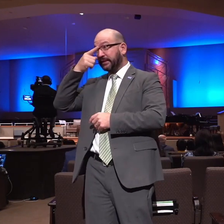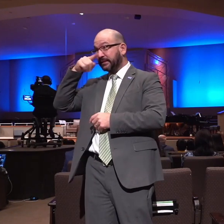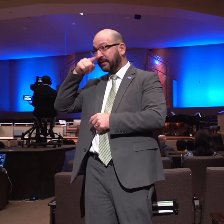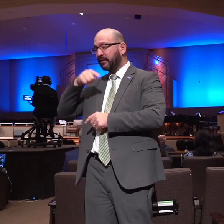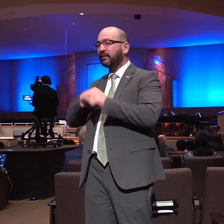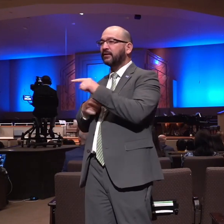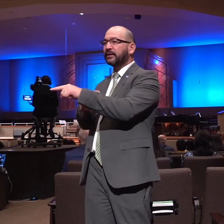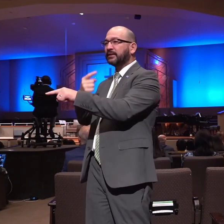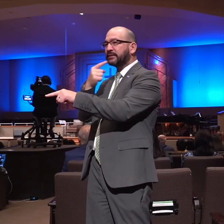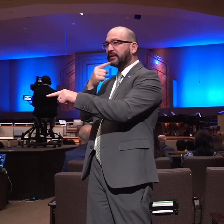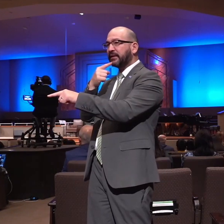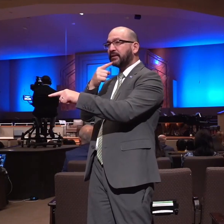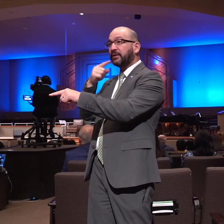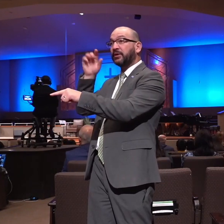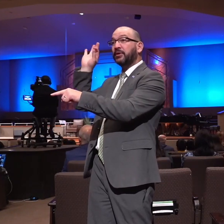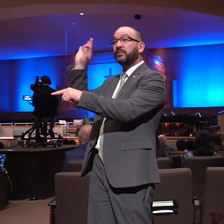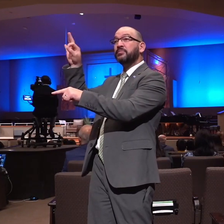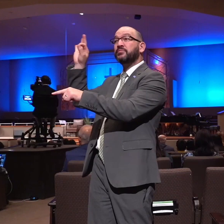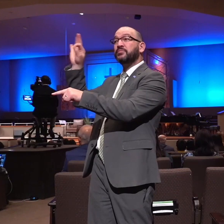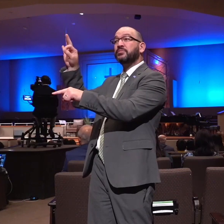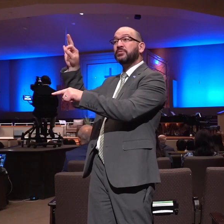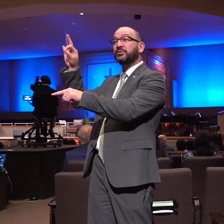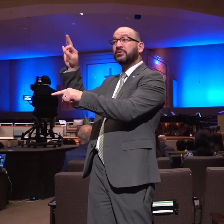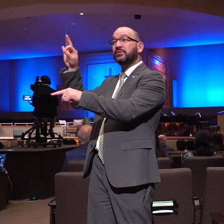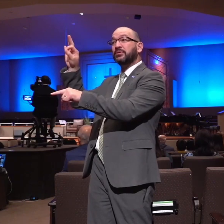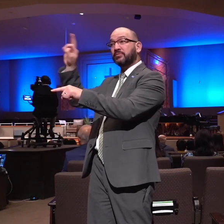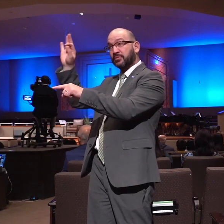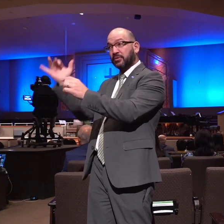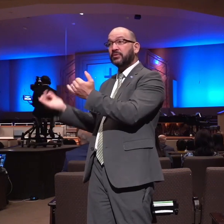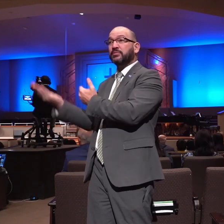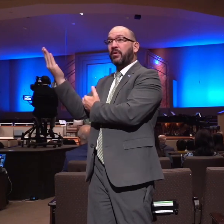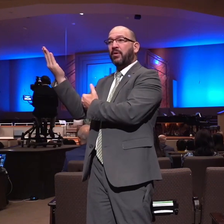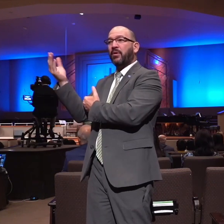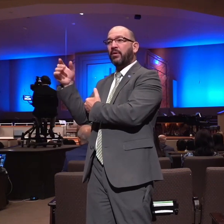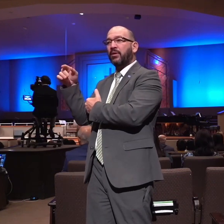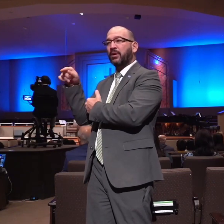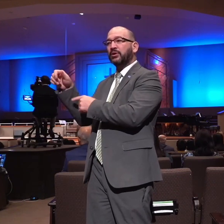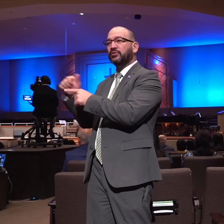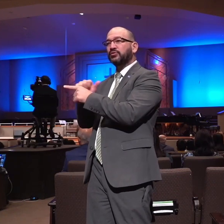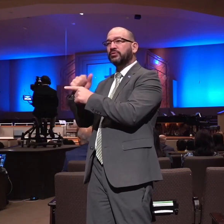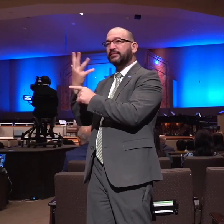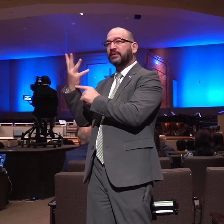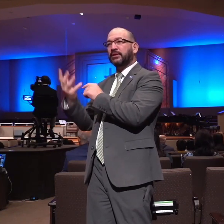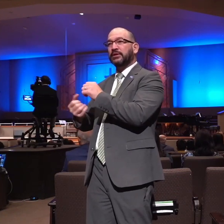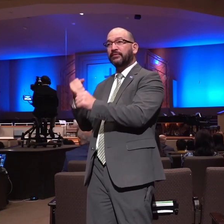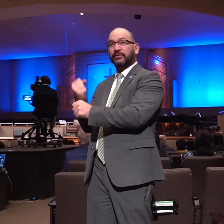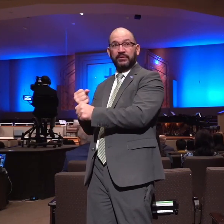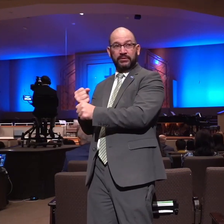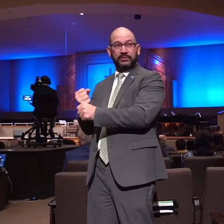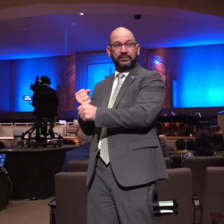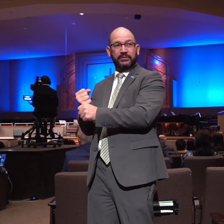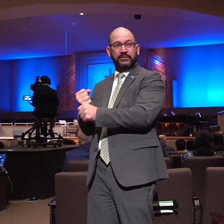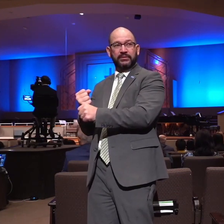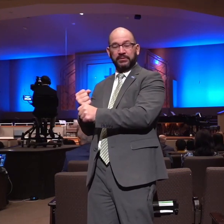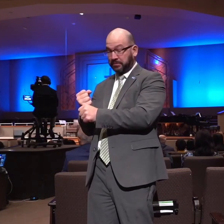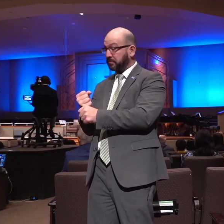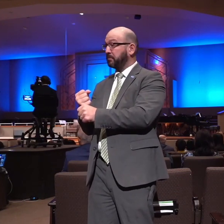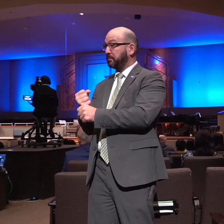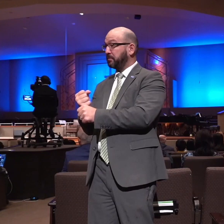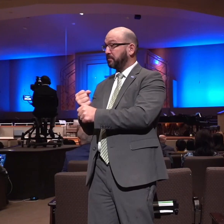that the preacher that preached this morning that he trained he trained for five and a half years the guy who led the